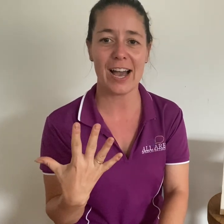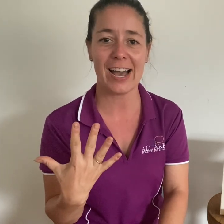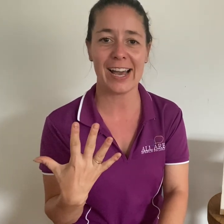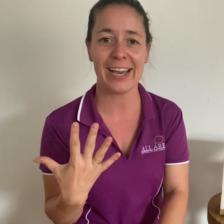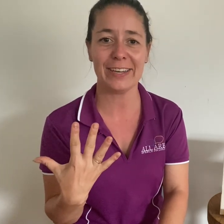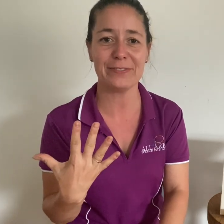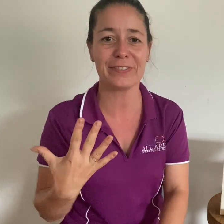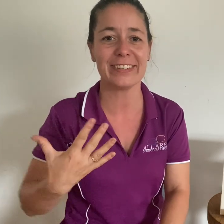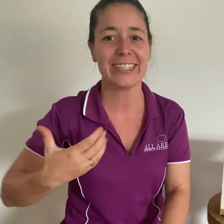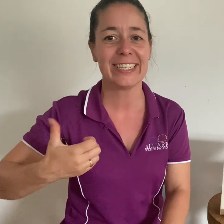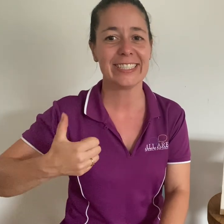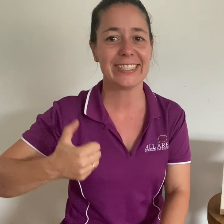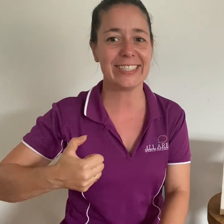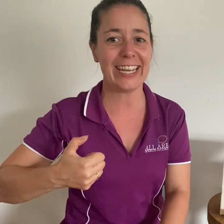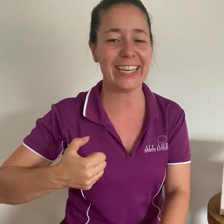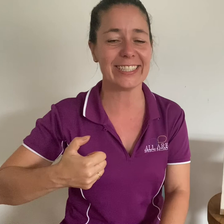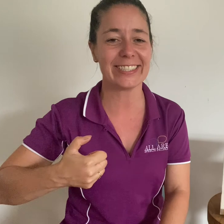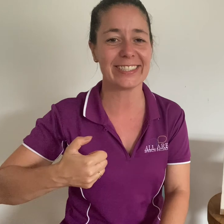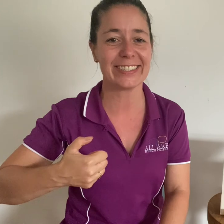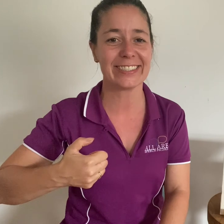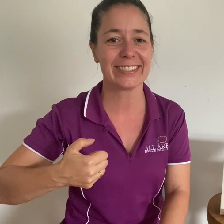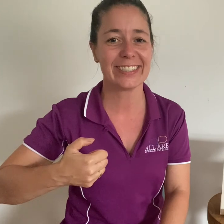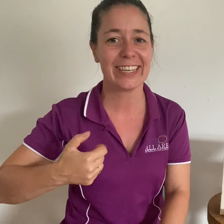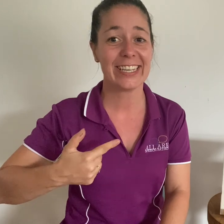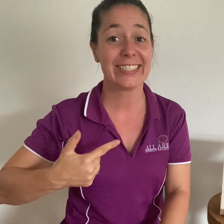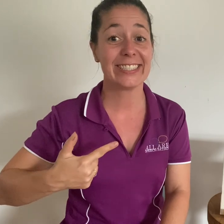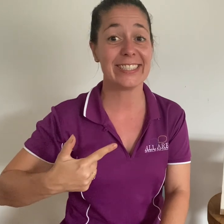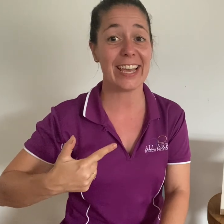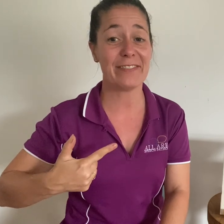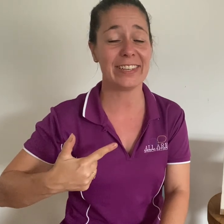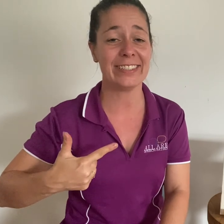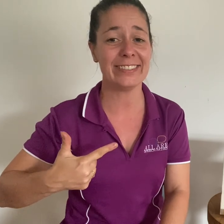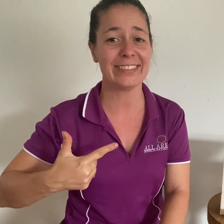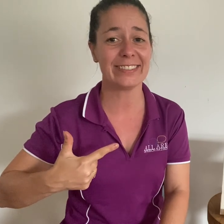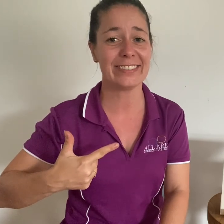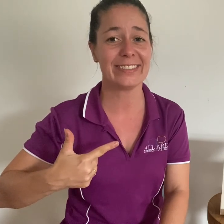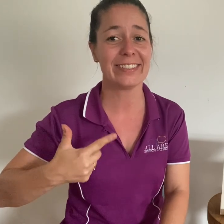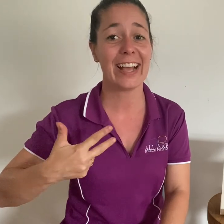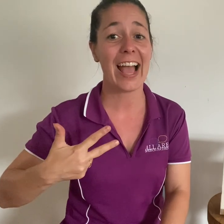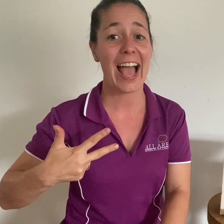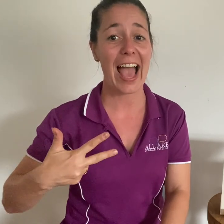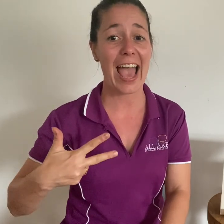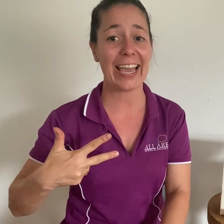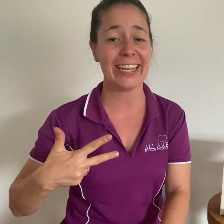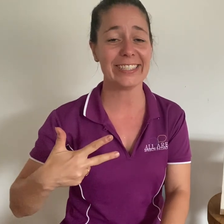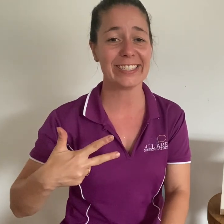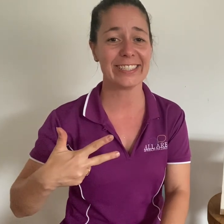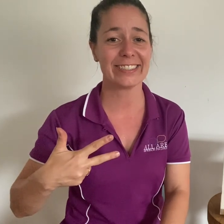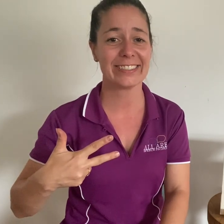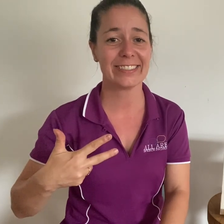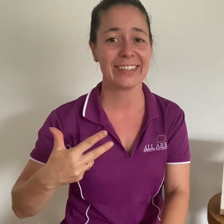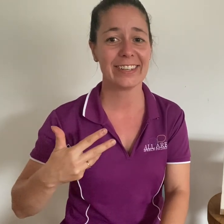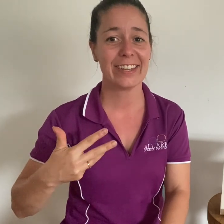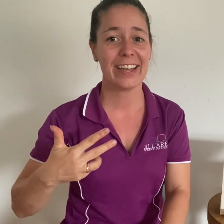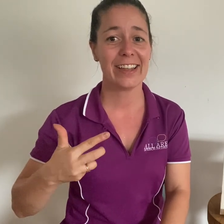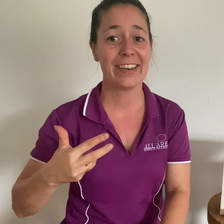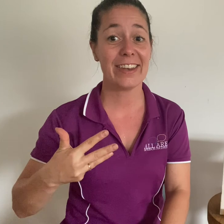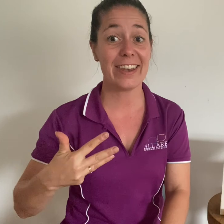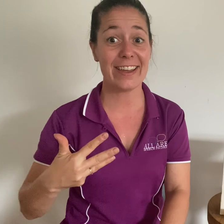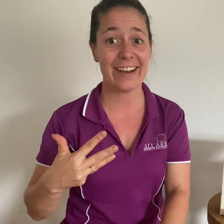6 7 8 9